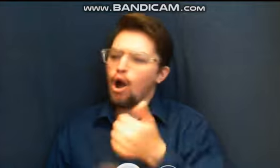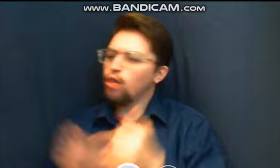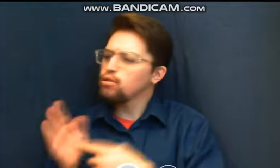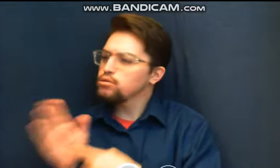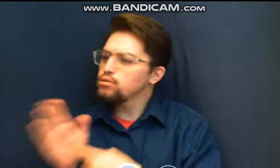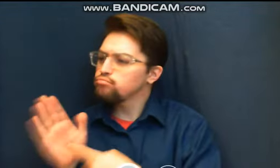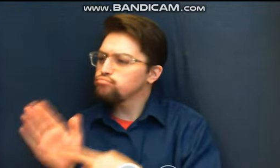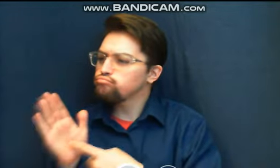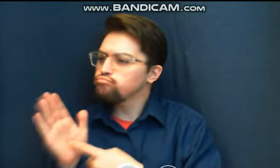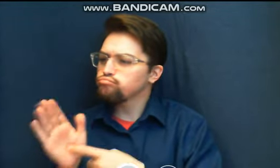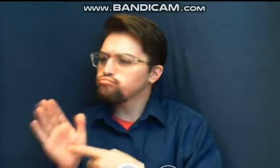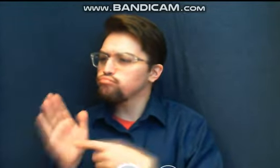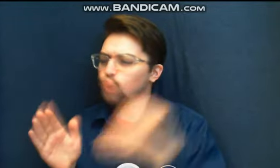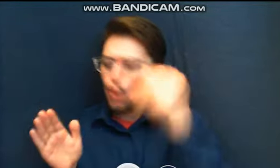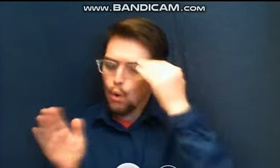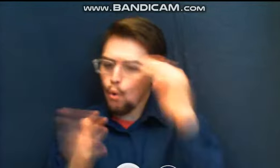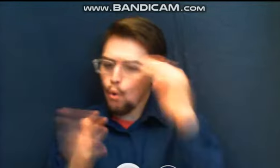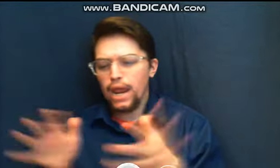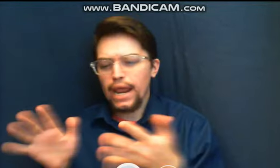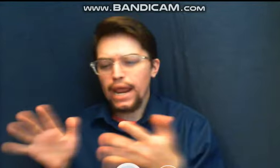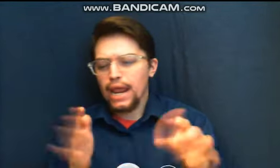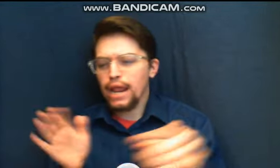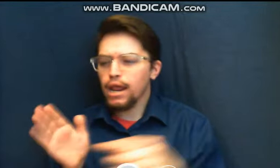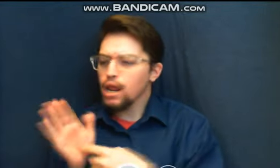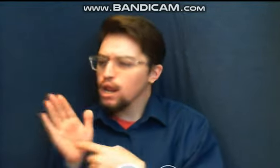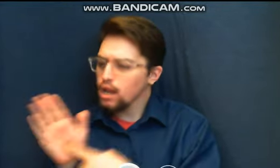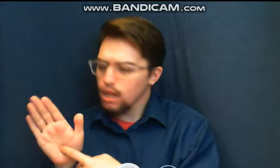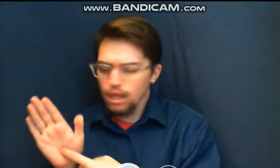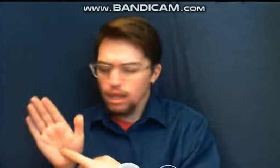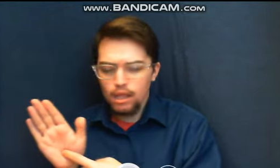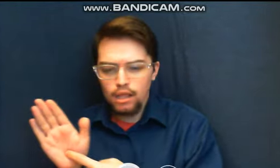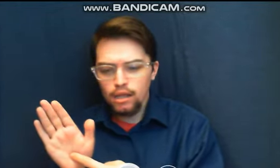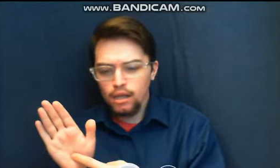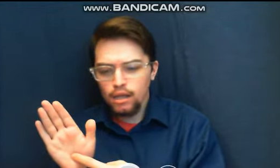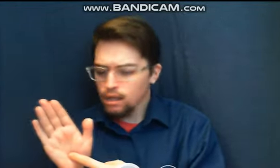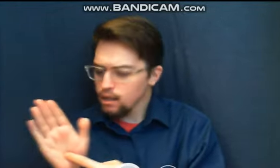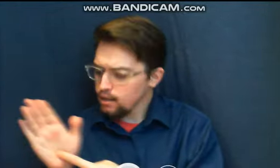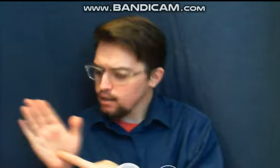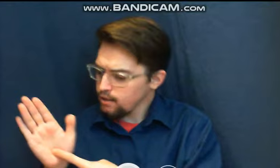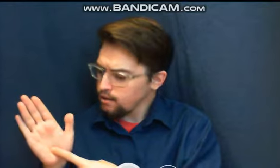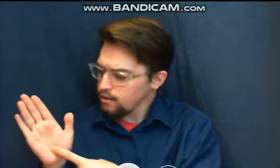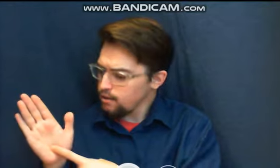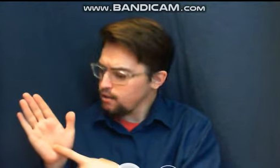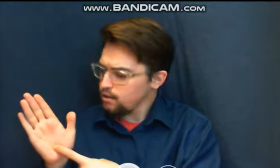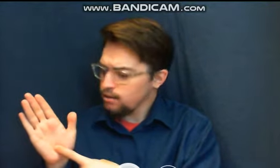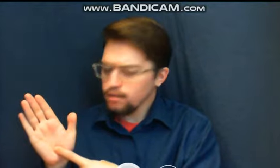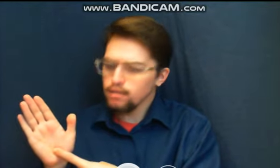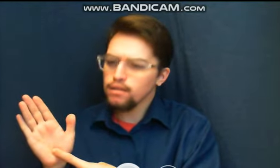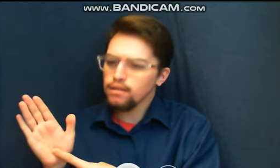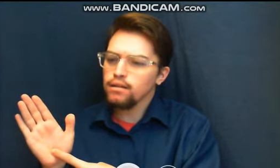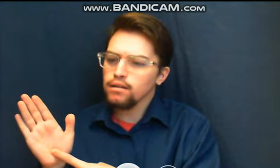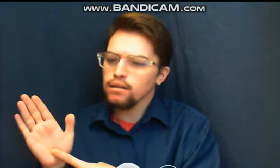they're from the town, they're putting the laundry out on the line,